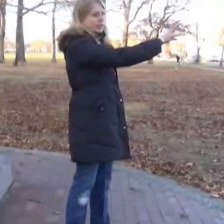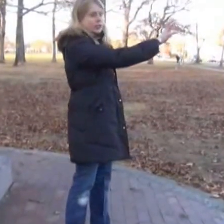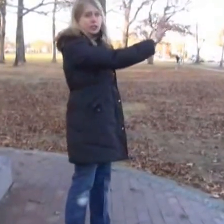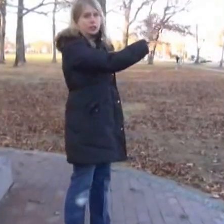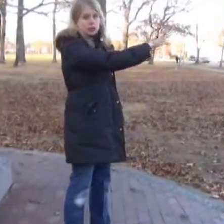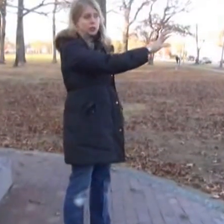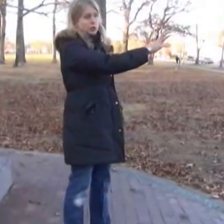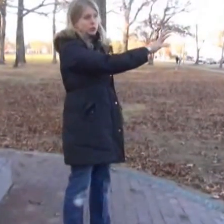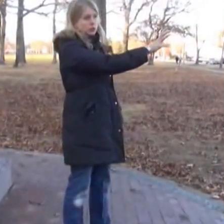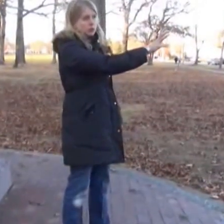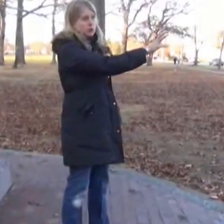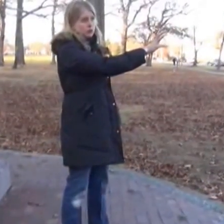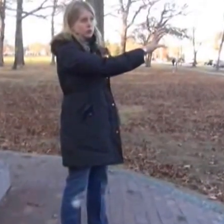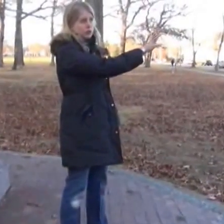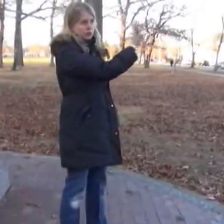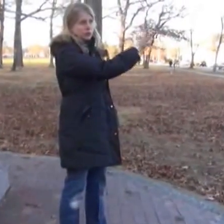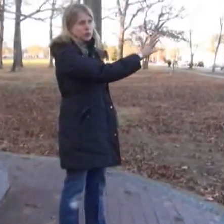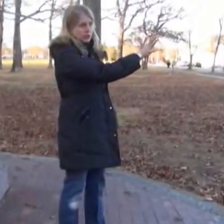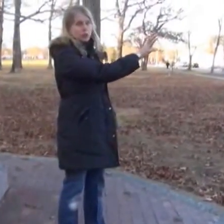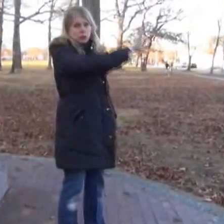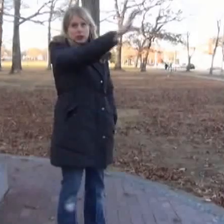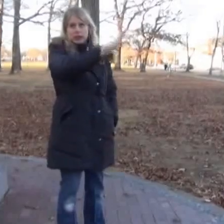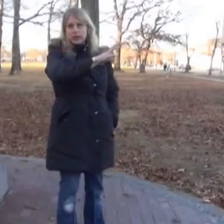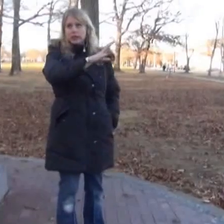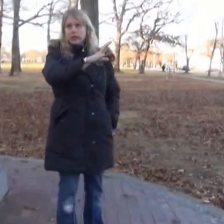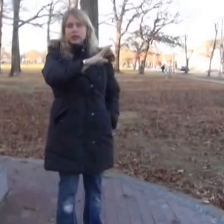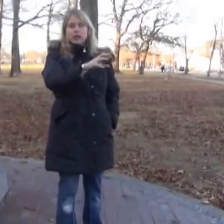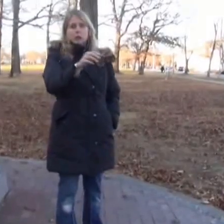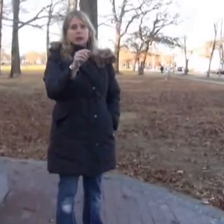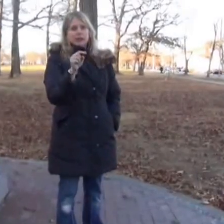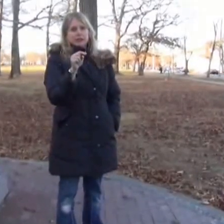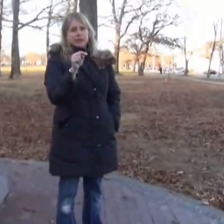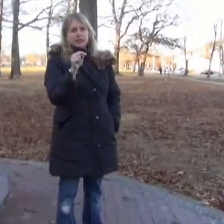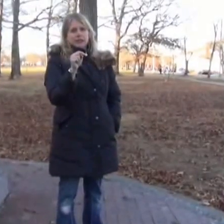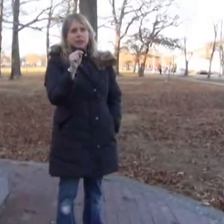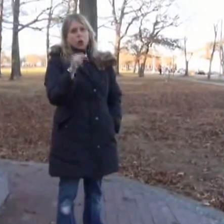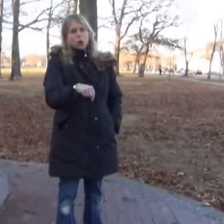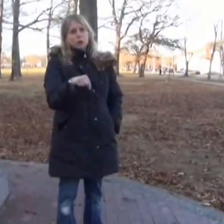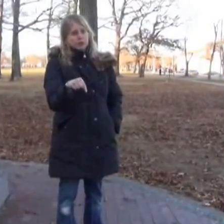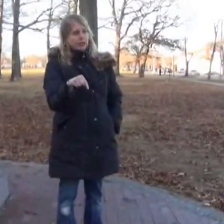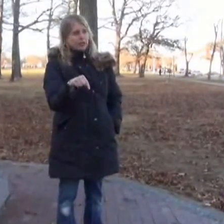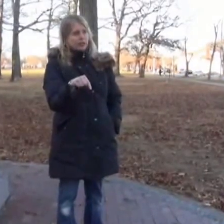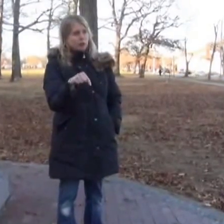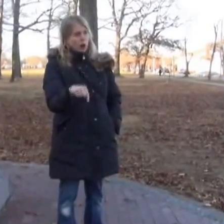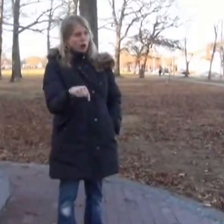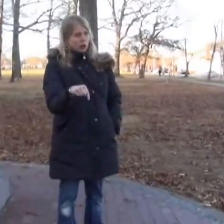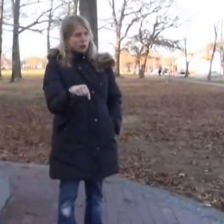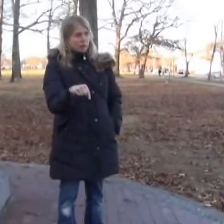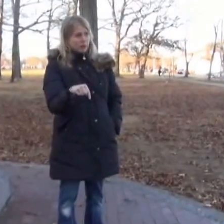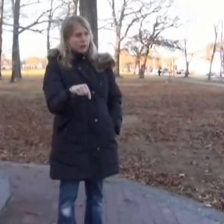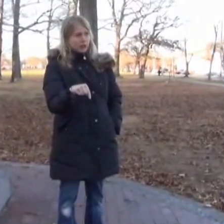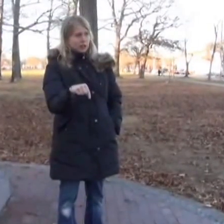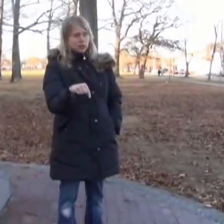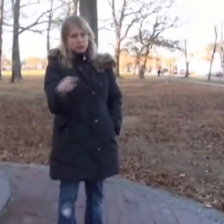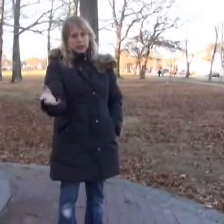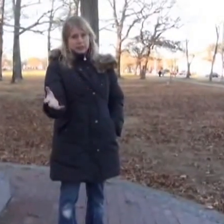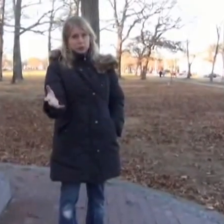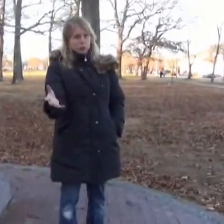to the community. But this is an Olmstead Park, just like Central